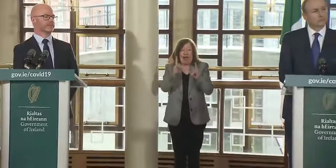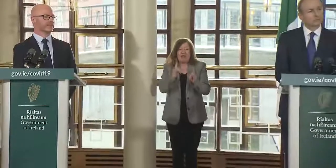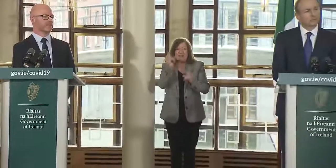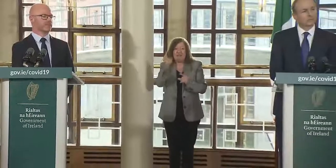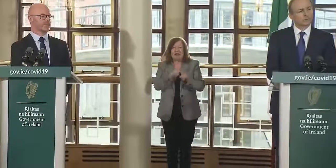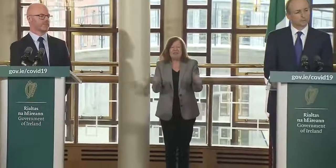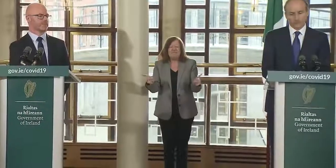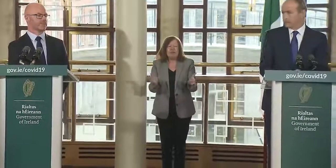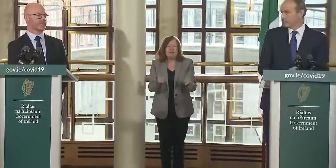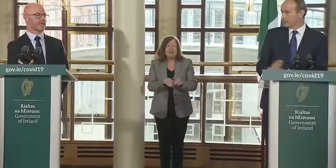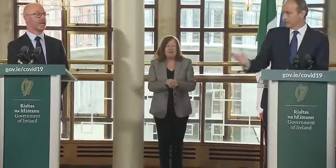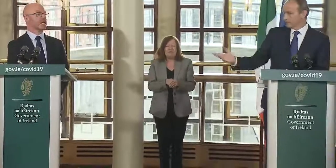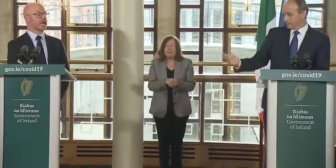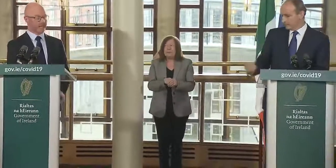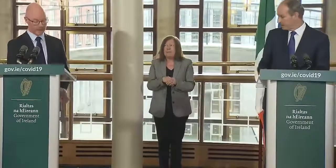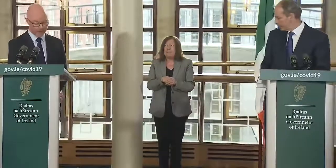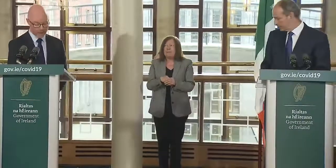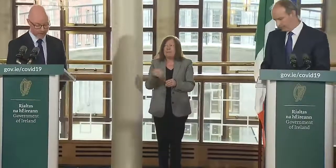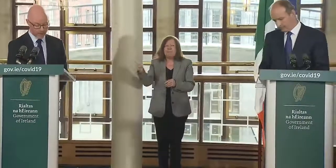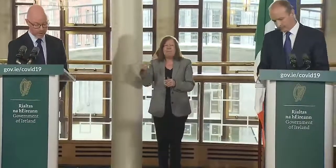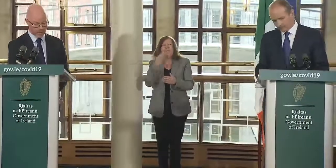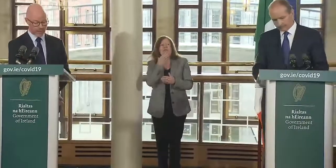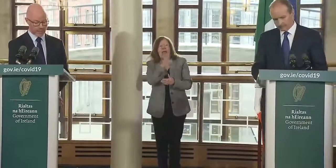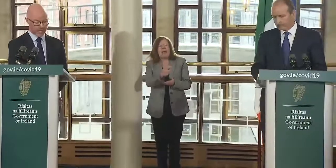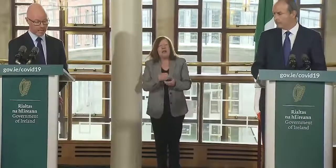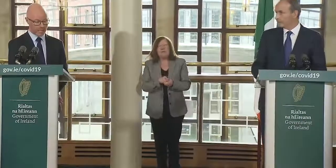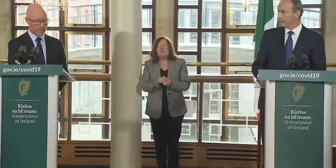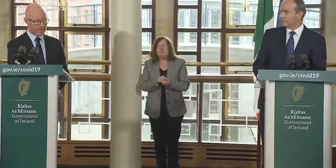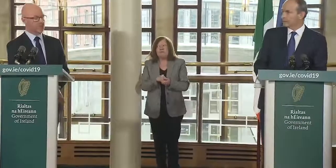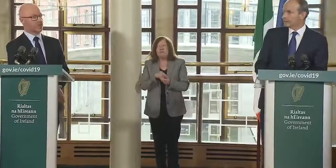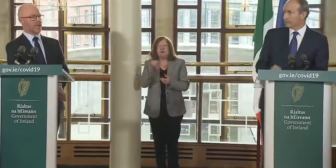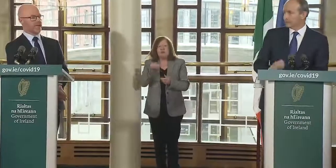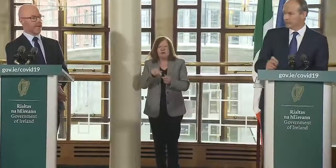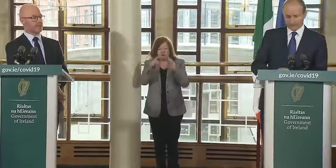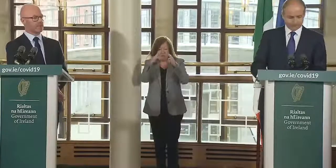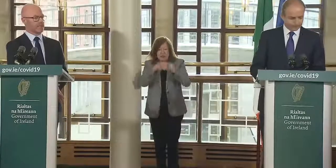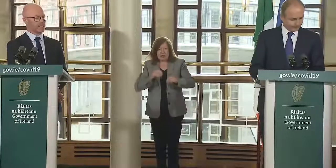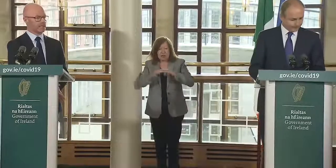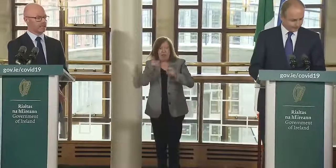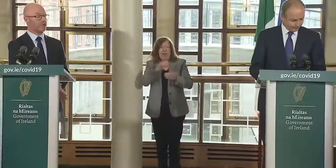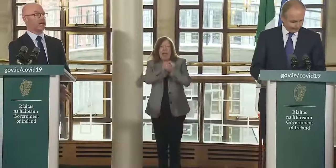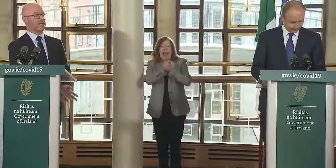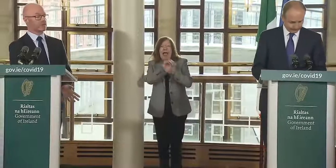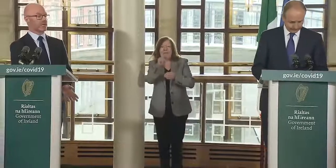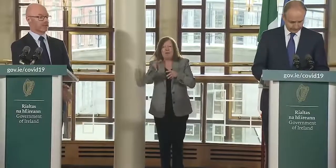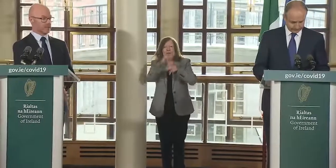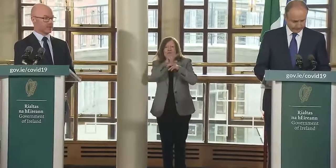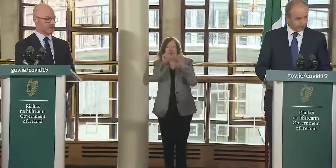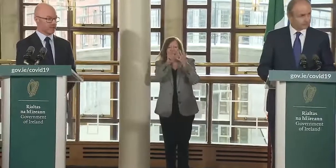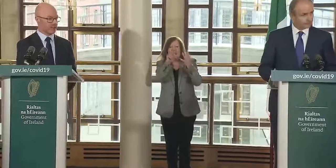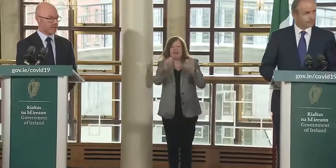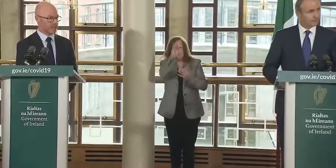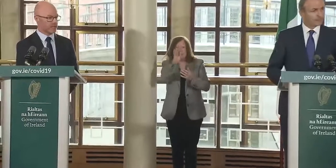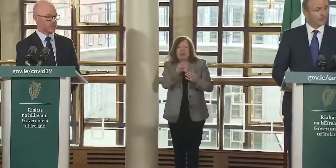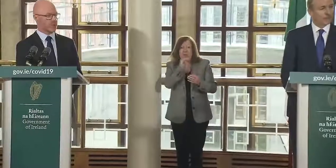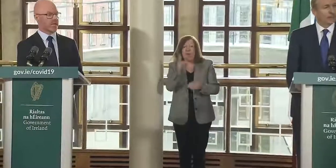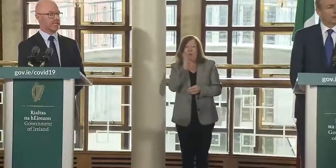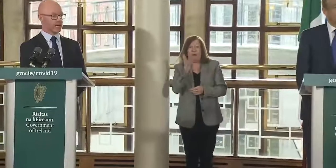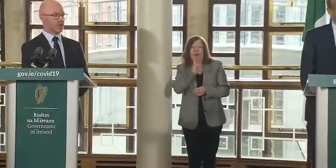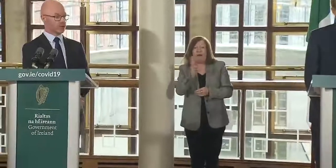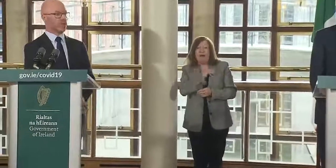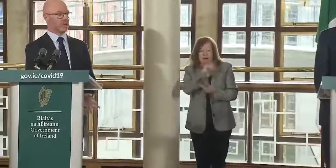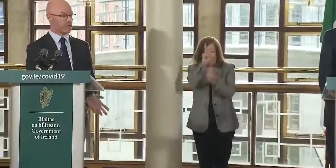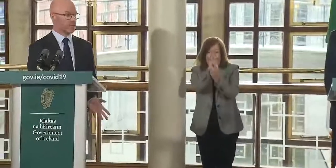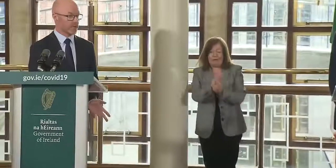clearly the opposite uh thank you so so the research on the app is that over 80 percent of people have said that they're willing to